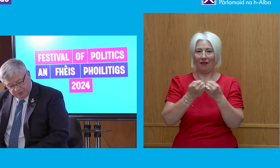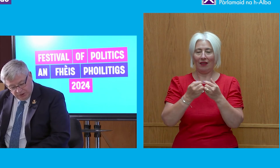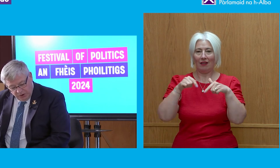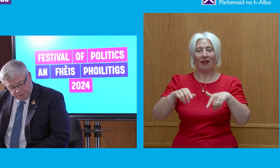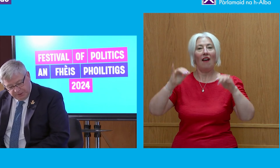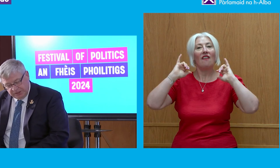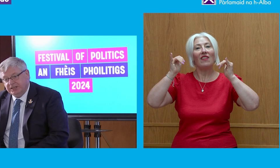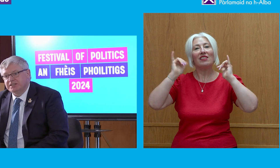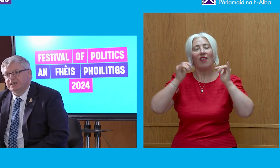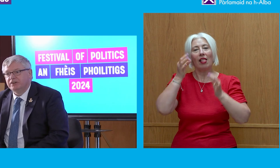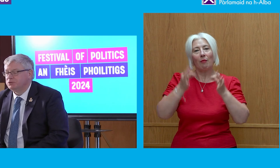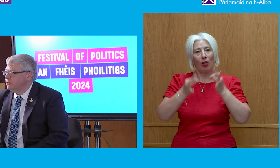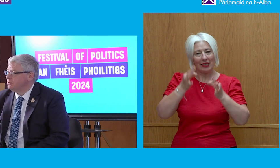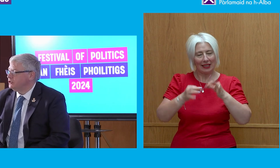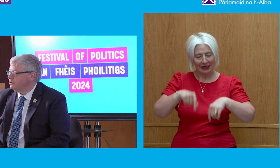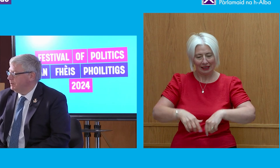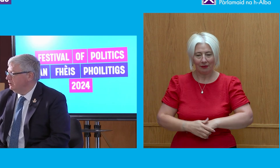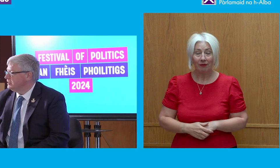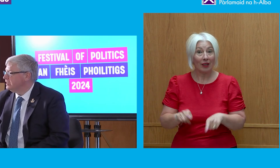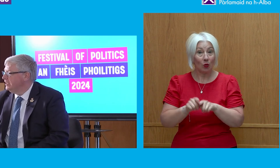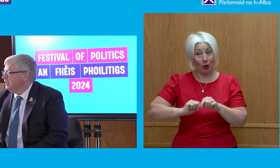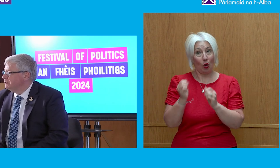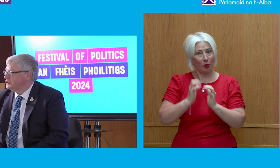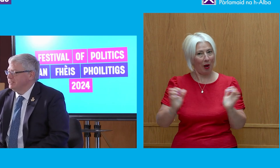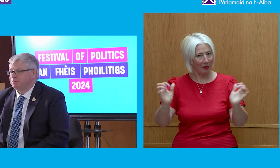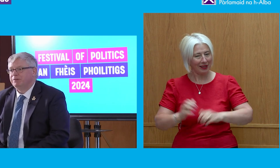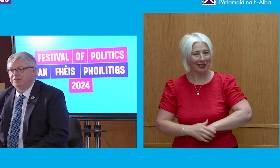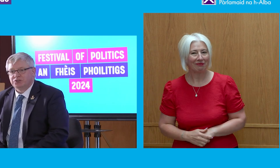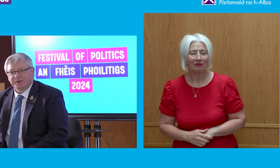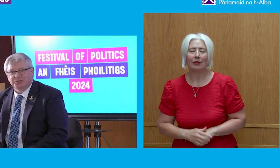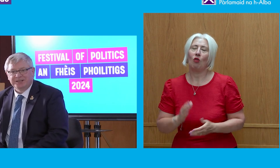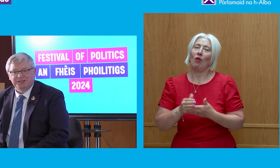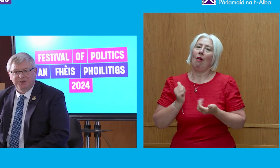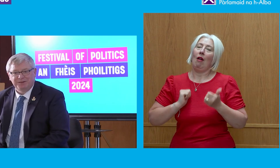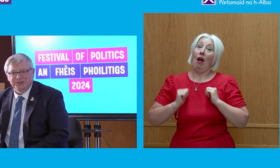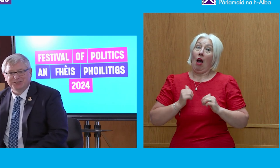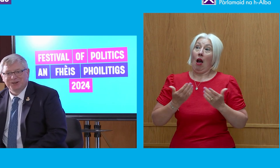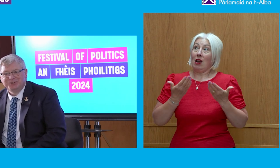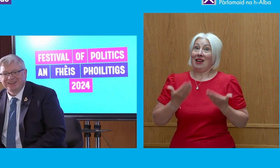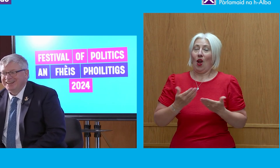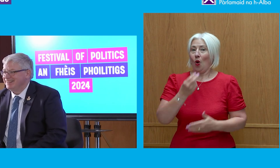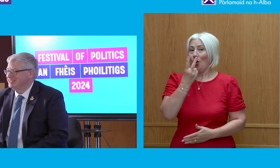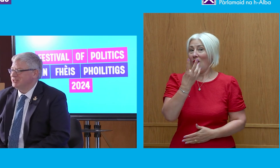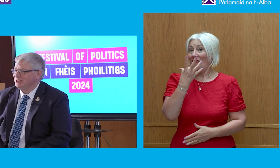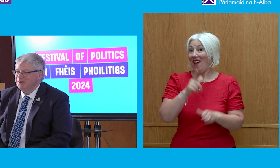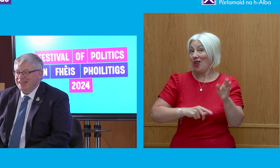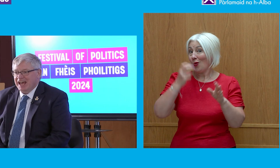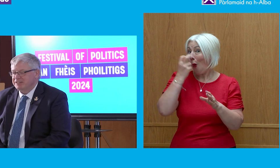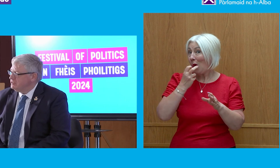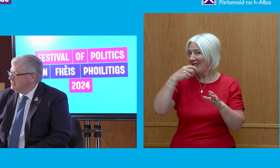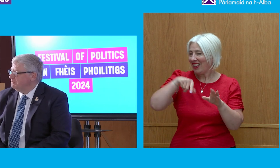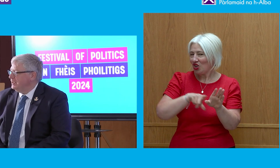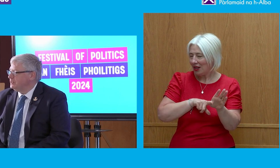Festival of Politics and also to the Scottish Parliament, which has the privilege of being 25 years old this year,